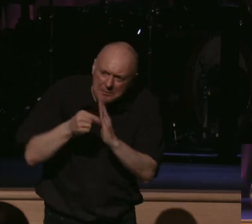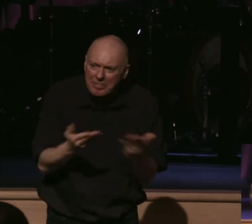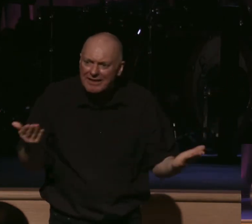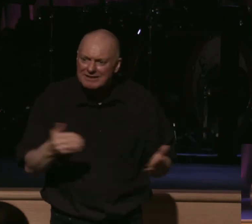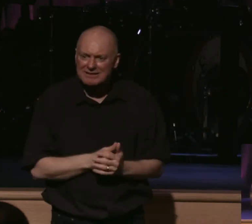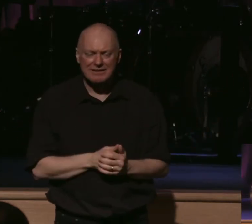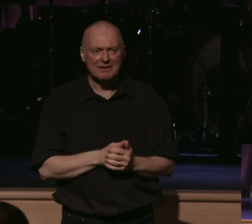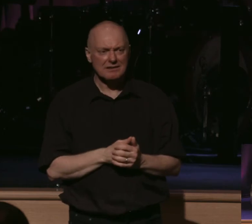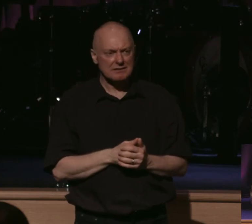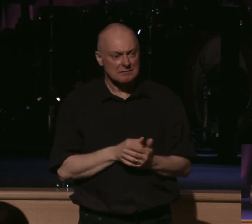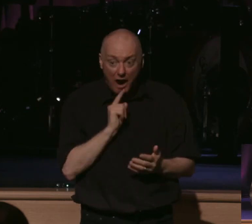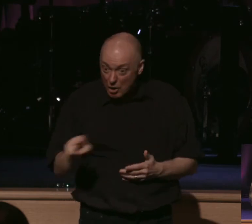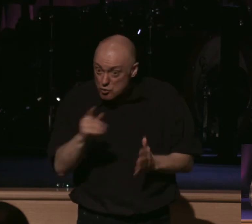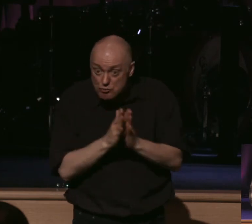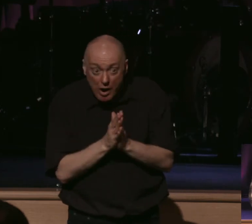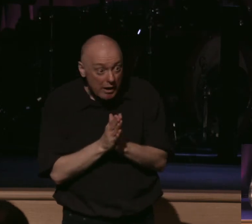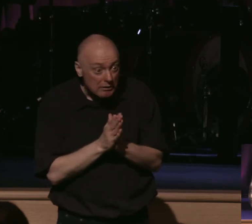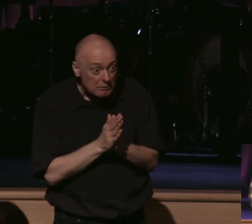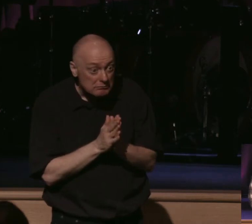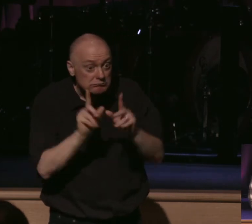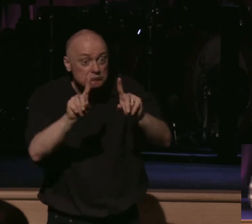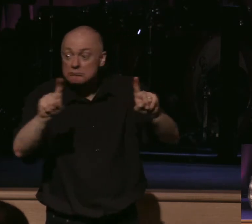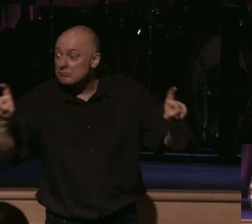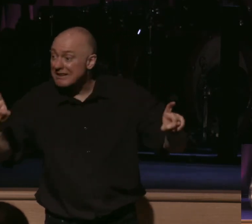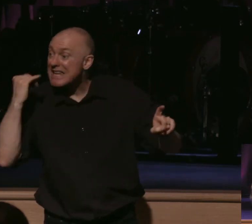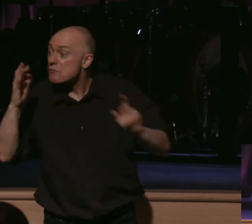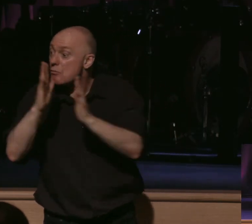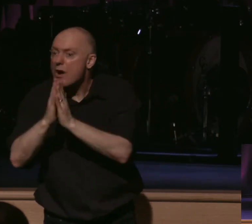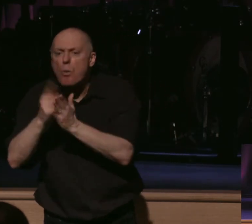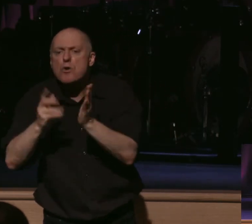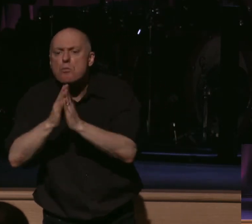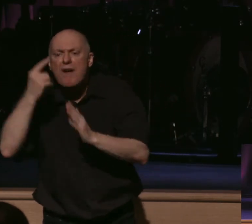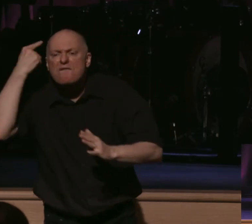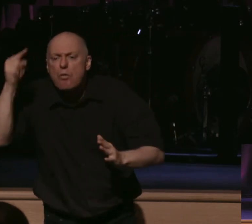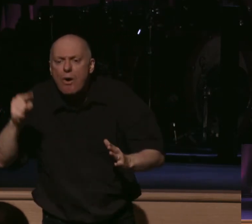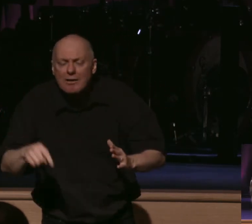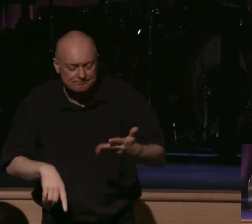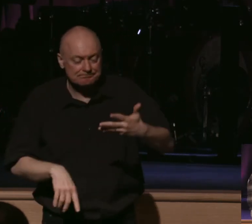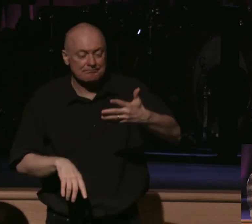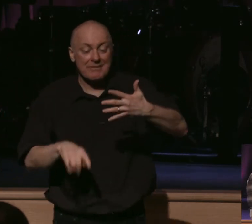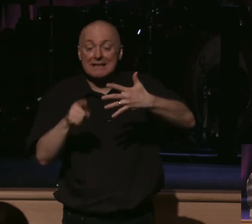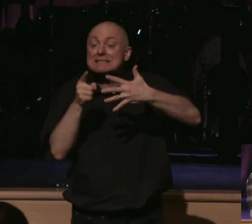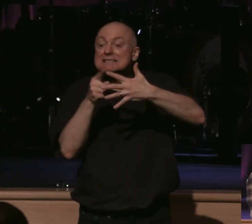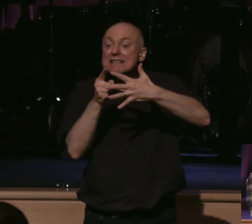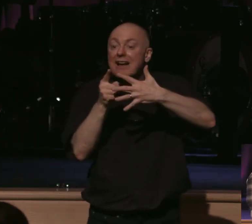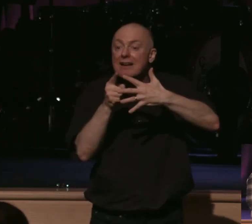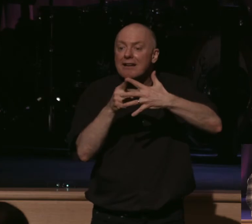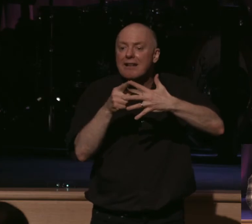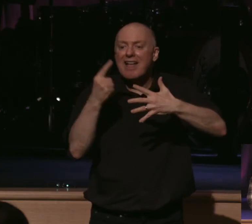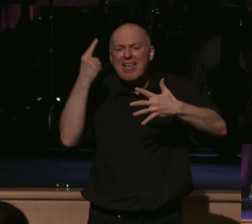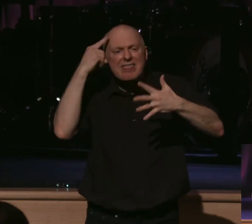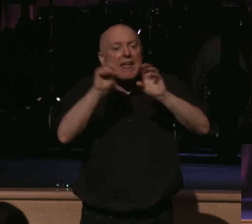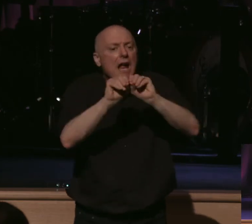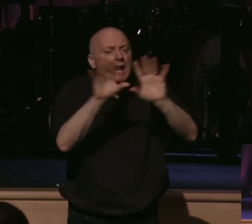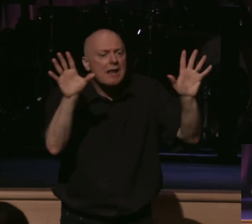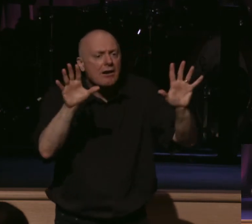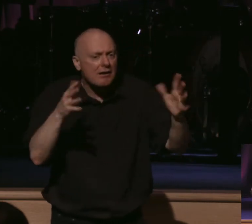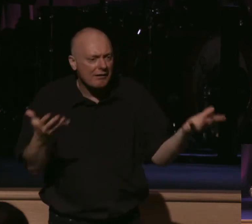are we praying? Are we praying? And if we are praying, what are we praying? Pray effectively. This is the second thing. Do this. Think clearly. Perspective. Loved ones,